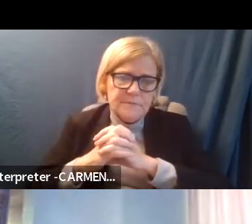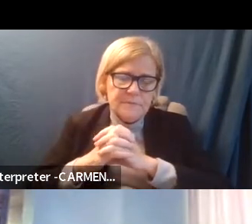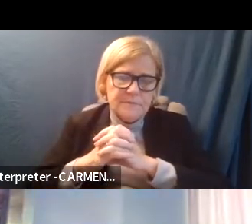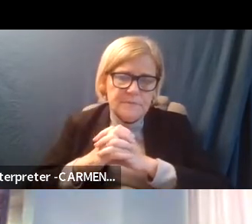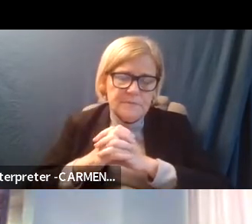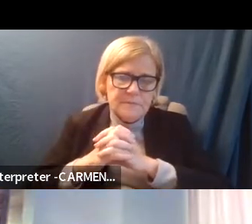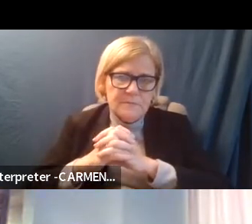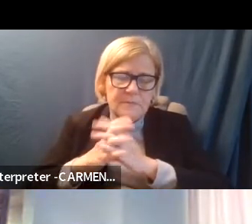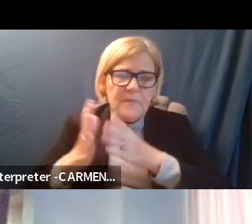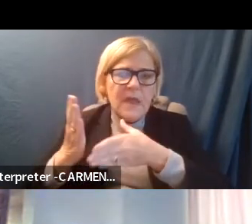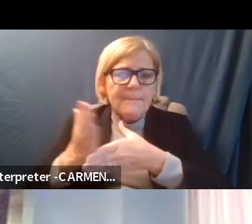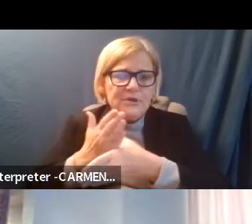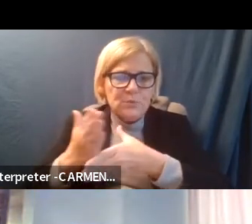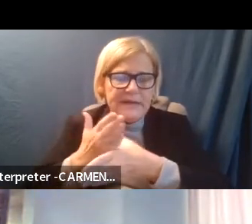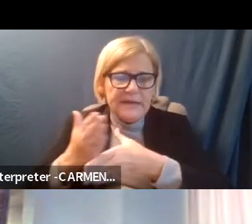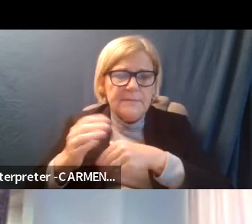between